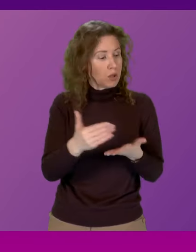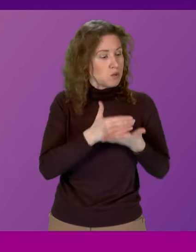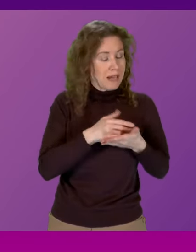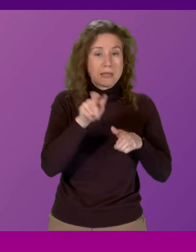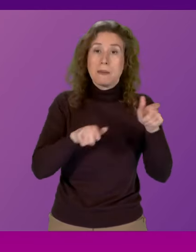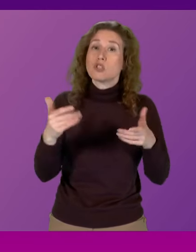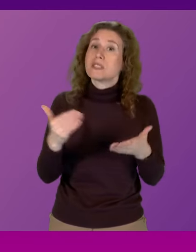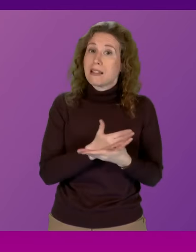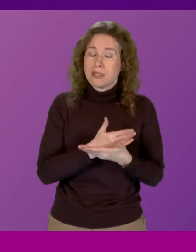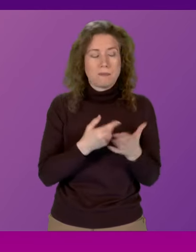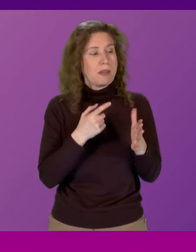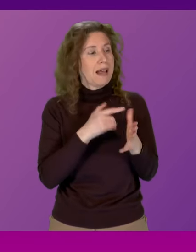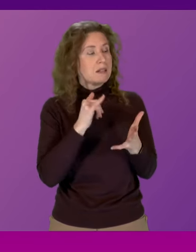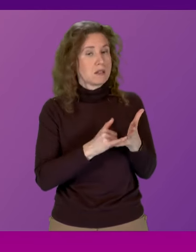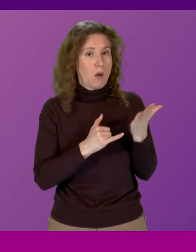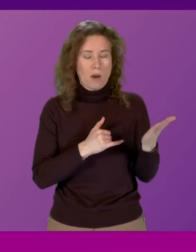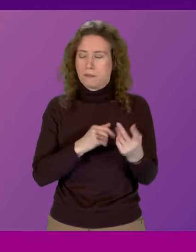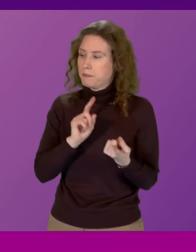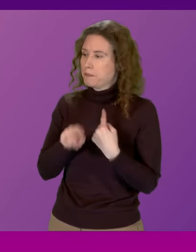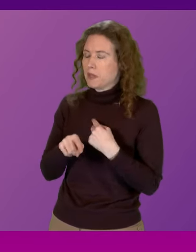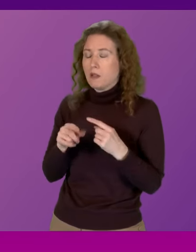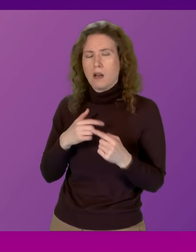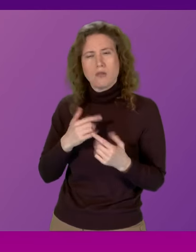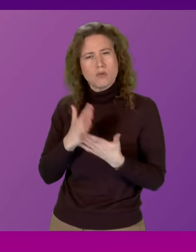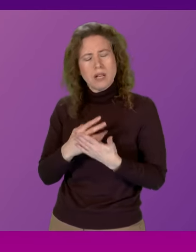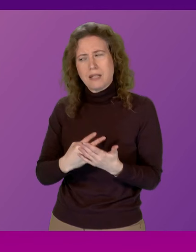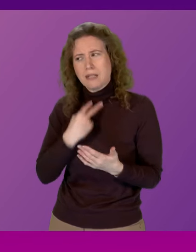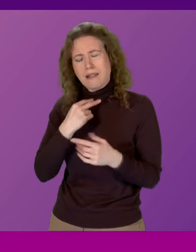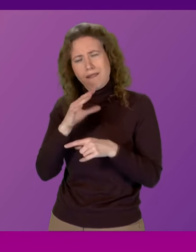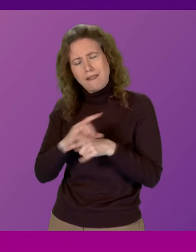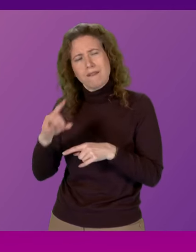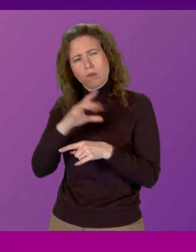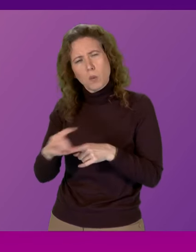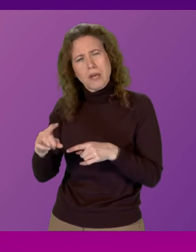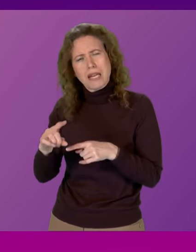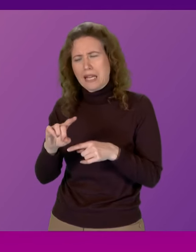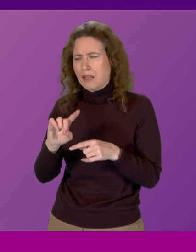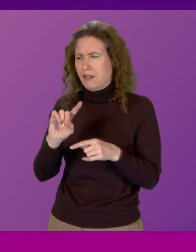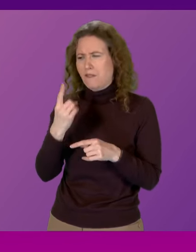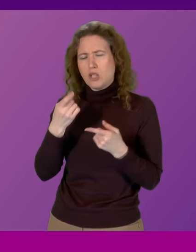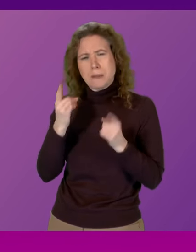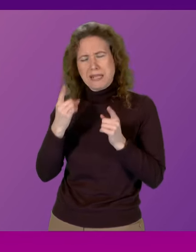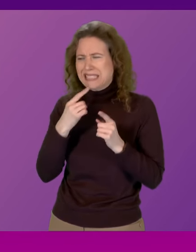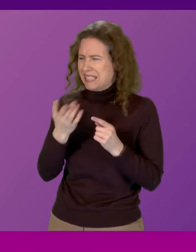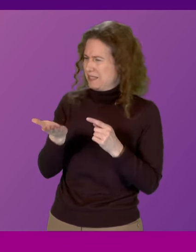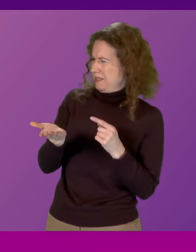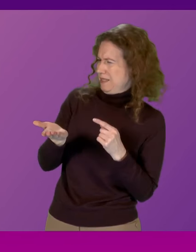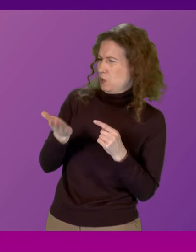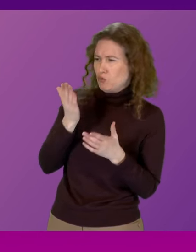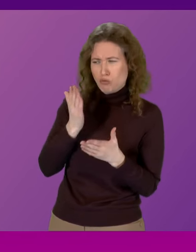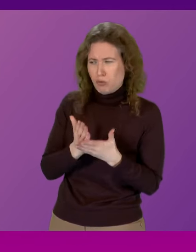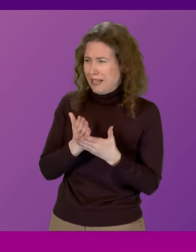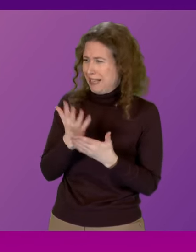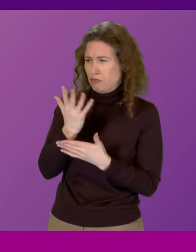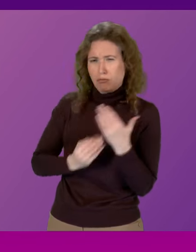NHS. It's such a tragedy that every week the First Minister just continues to demonstrate how completely out of depth he